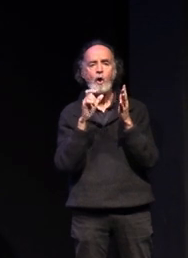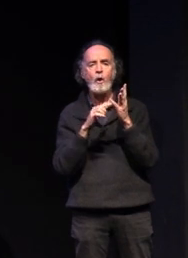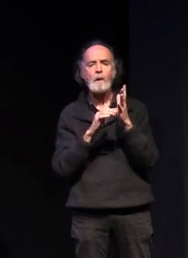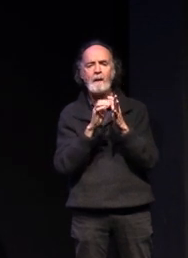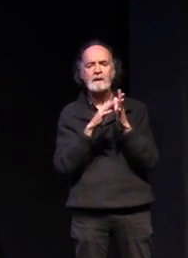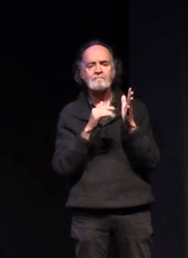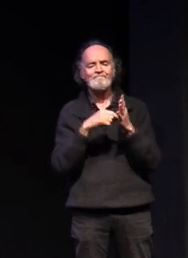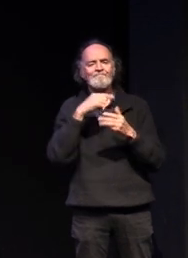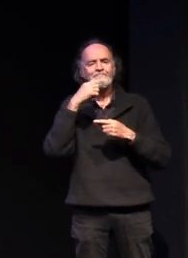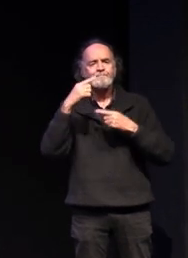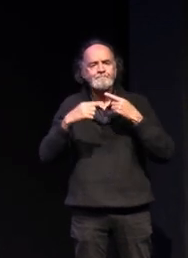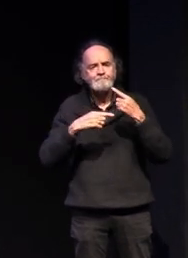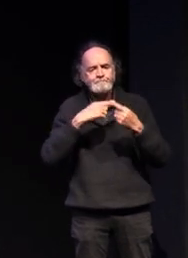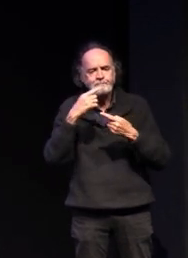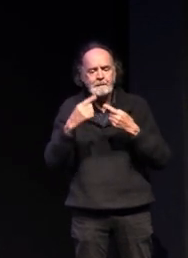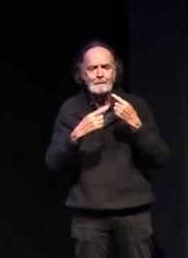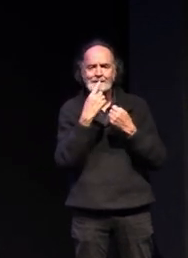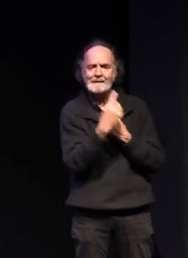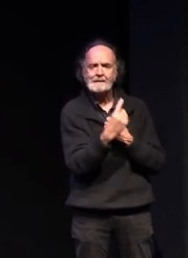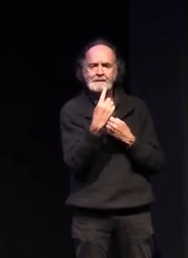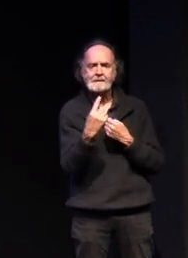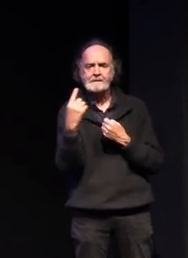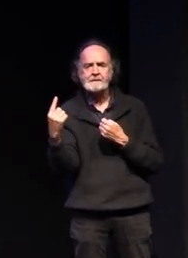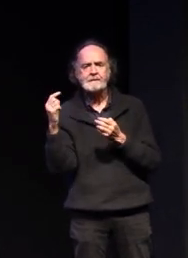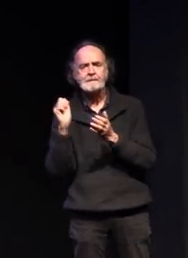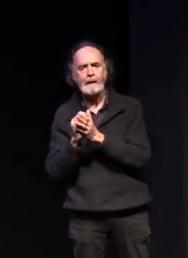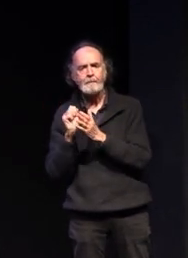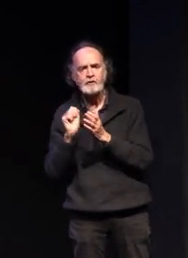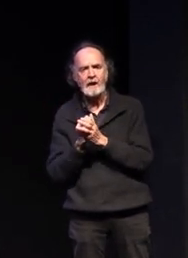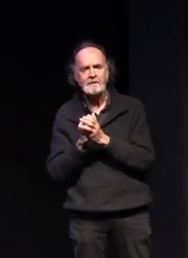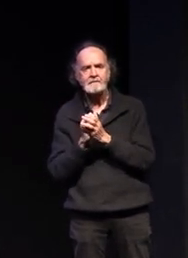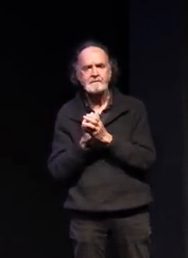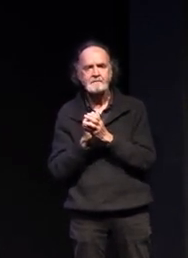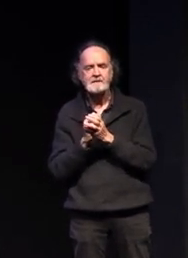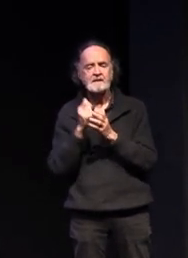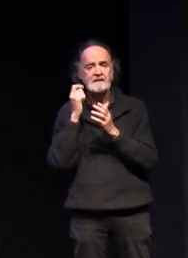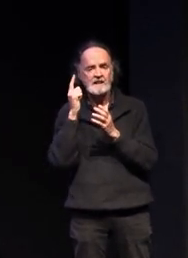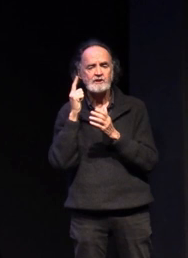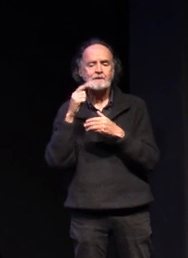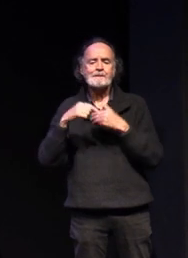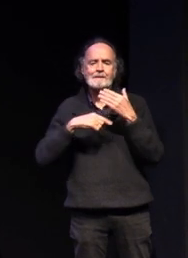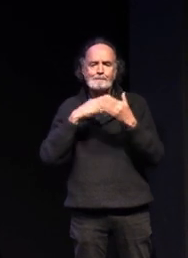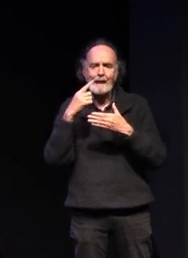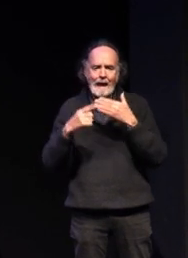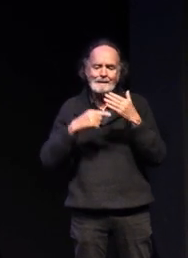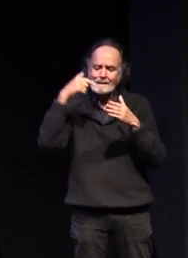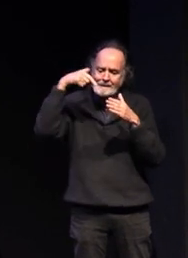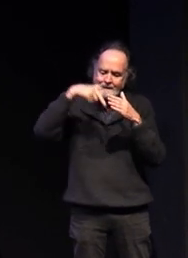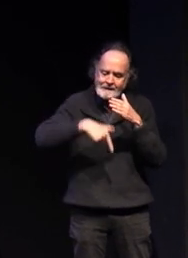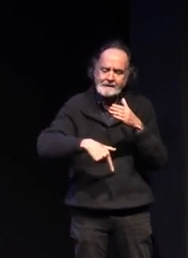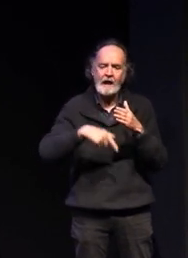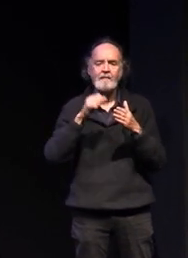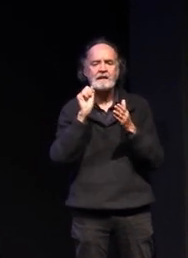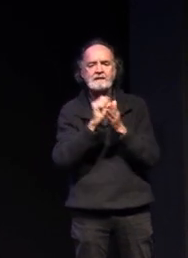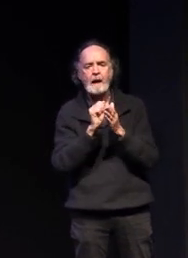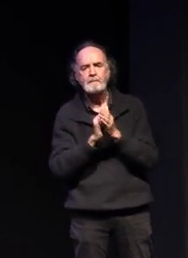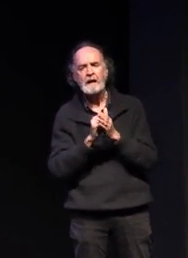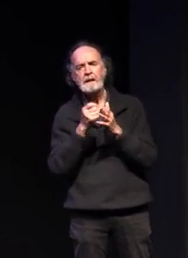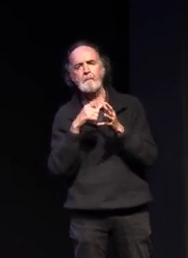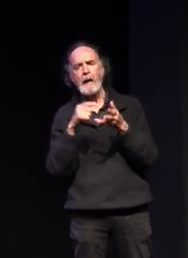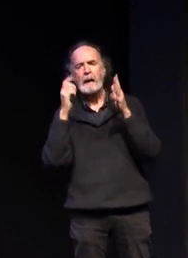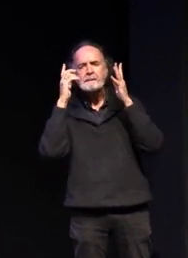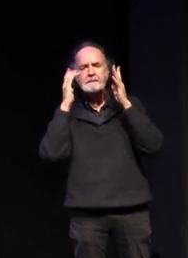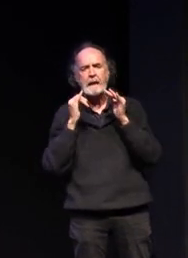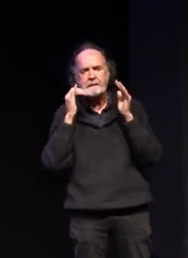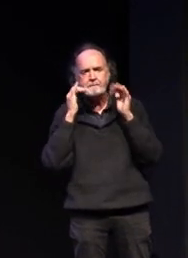information from all the subject teachers about their subject about their assessments that you'll be doing in them about the key